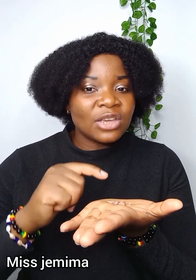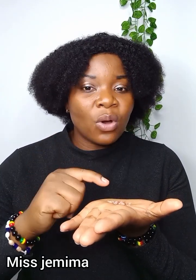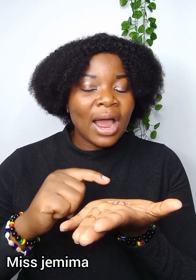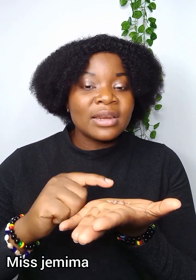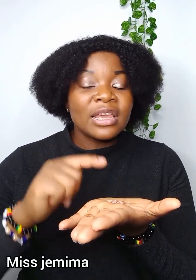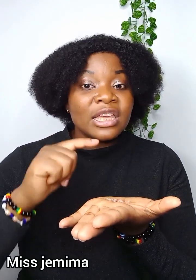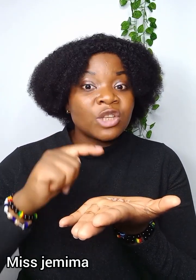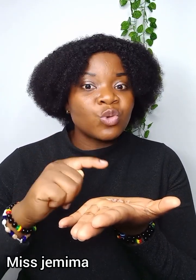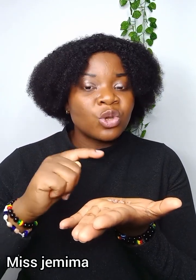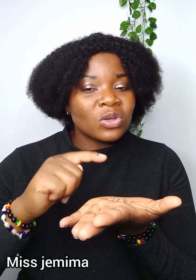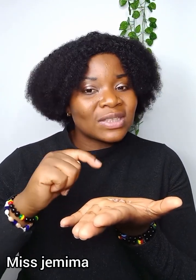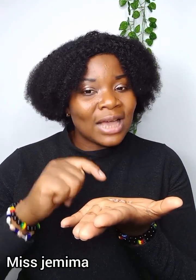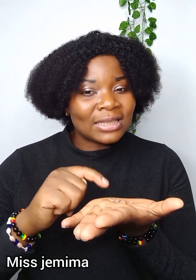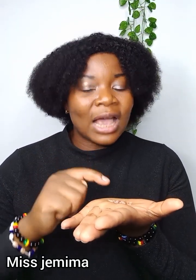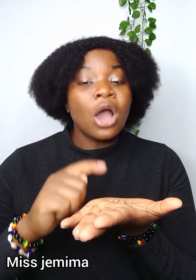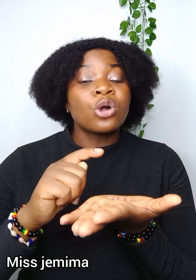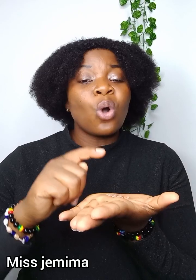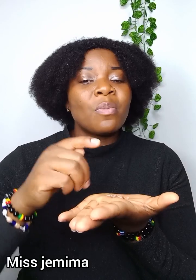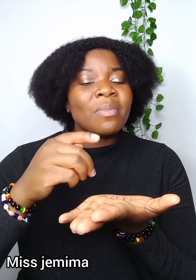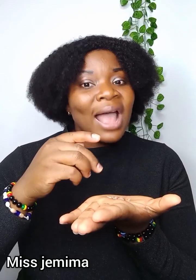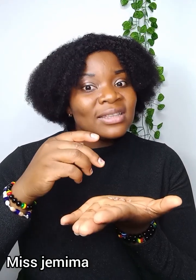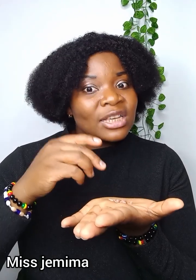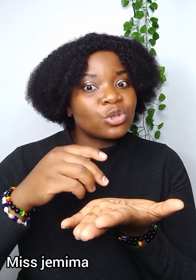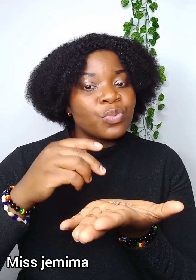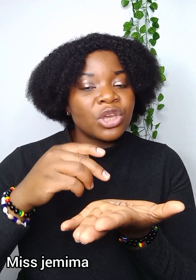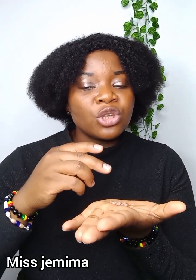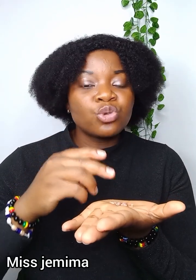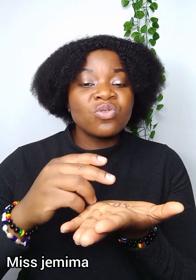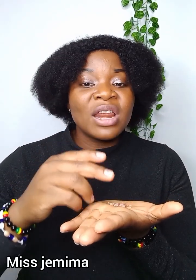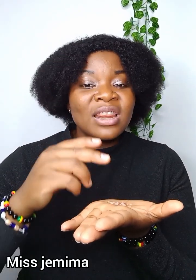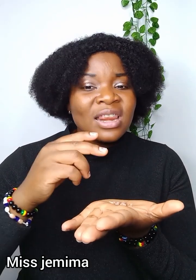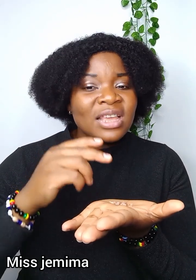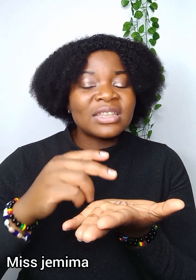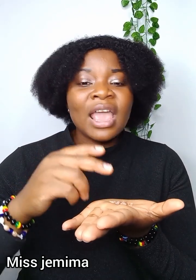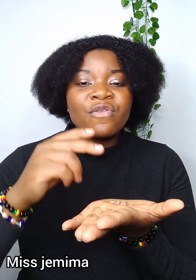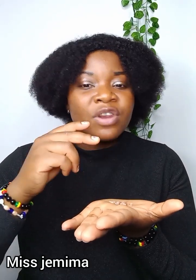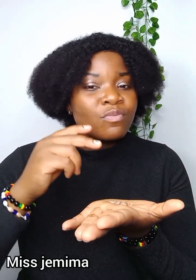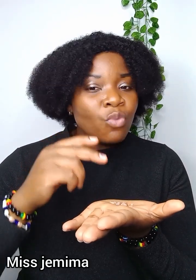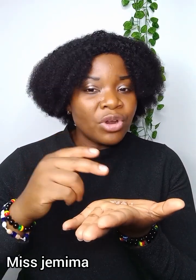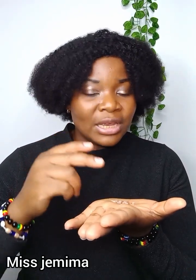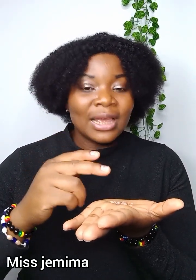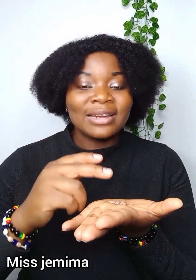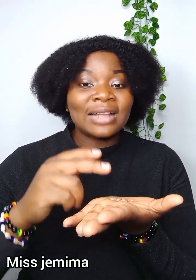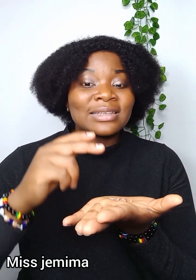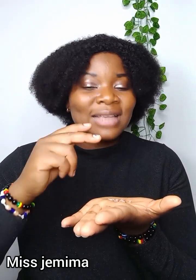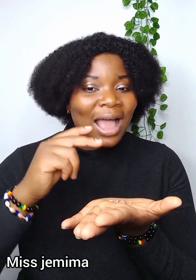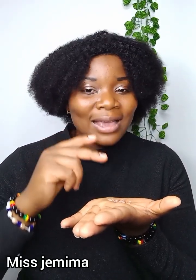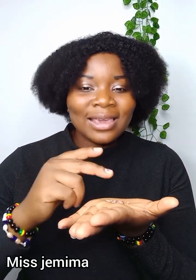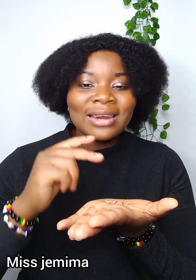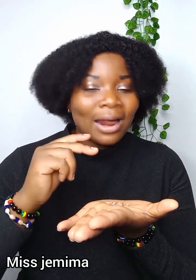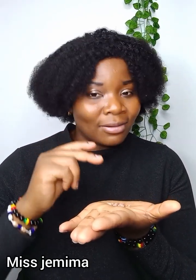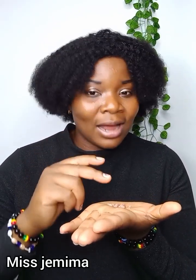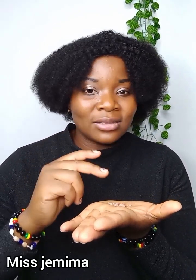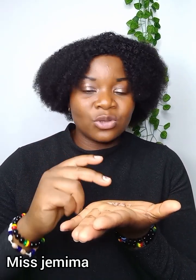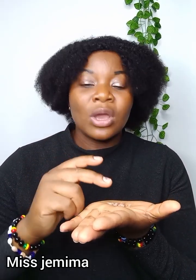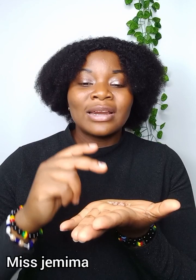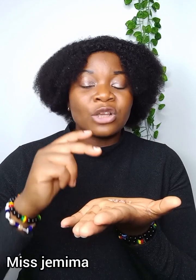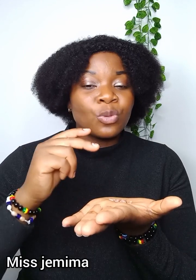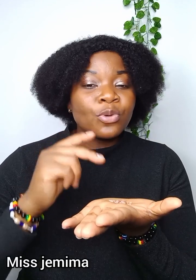your hand it will not scatter command it to begin to release every money that is hanging around that's supposed